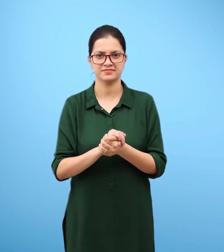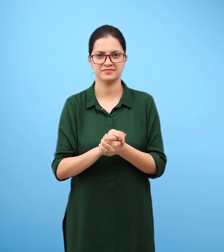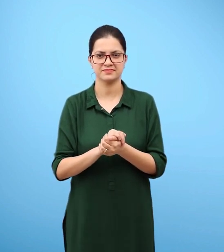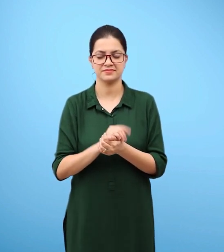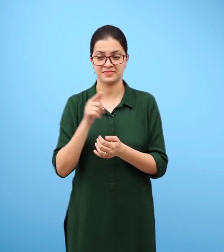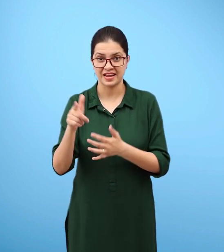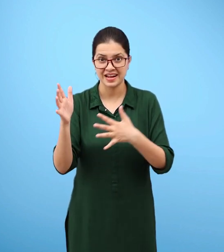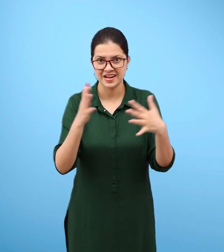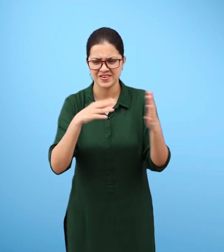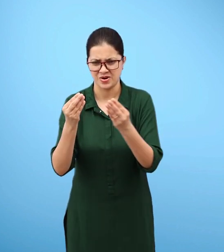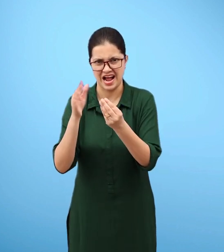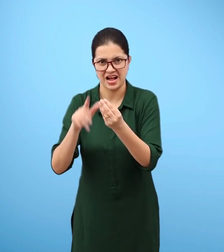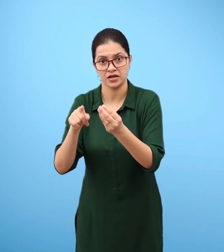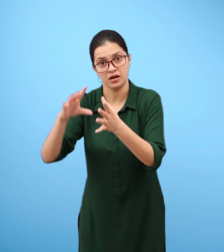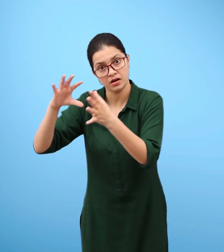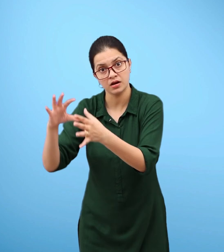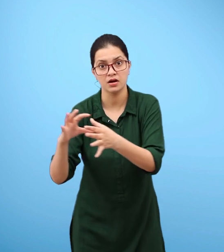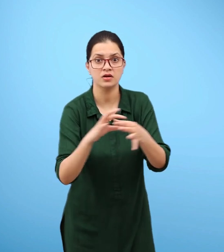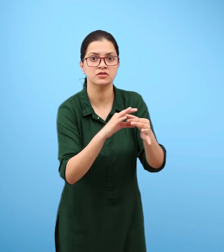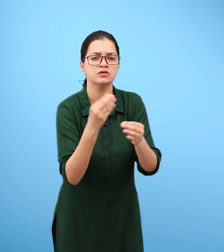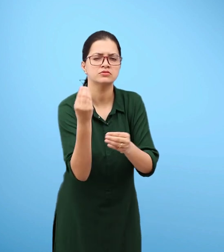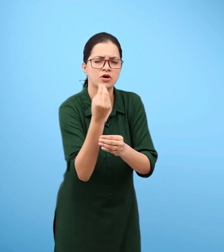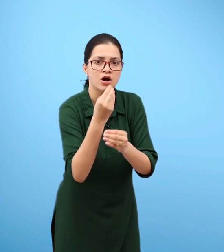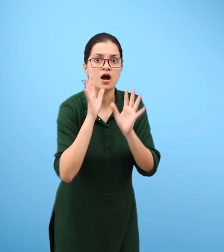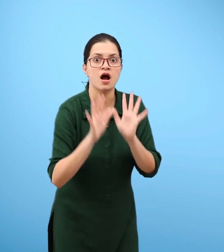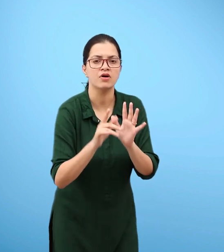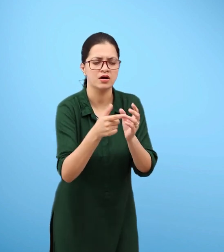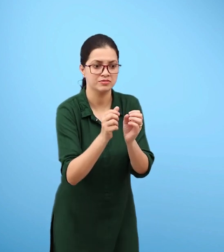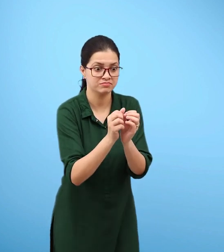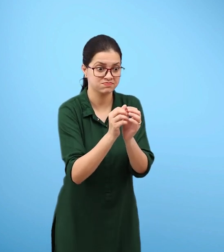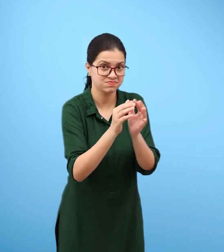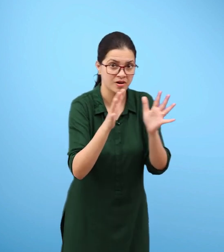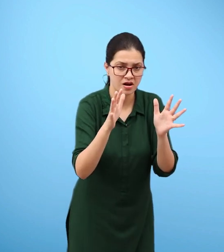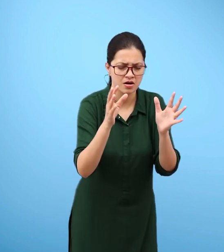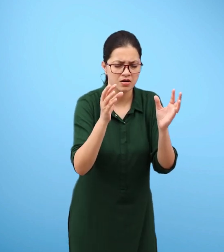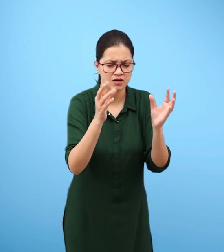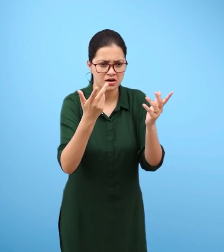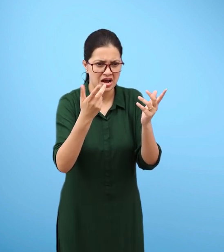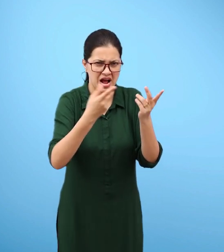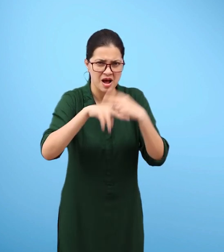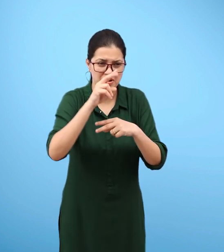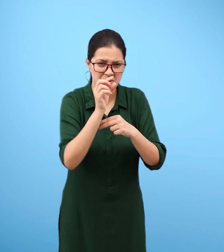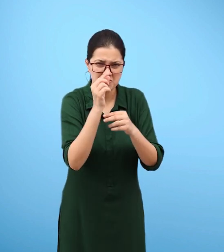The presence of dust particles in air varies from time to time and from place to place.